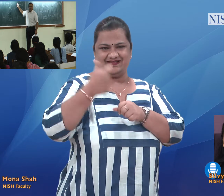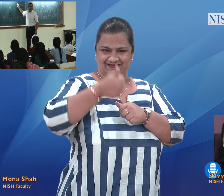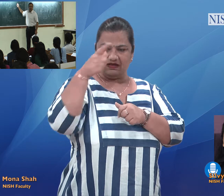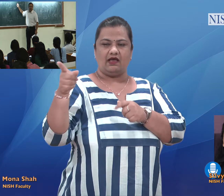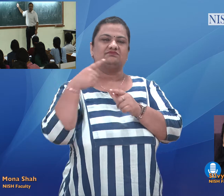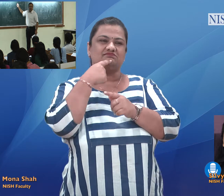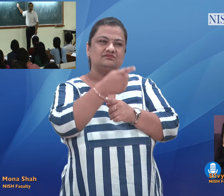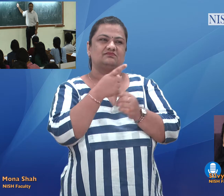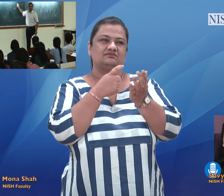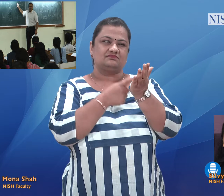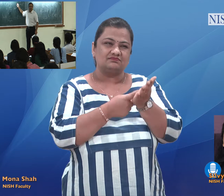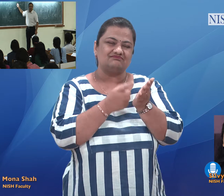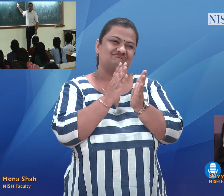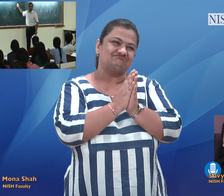to the governor or ministers.